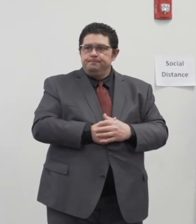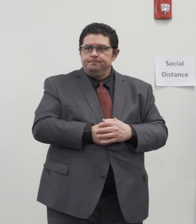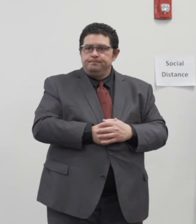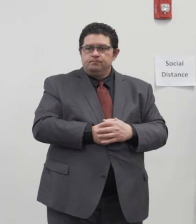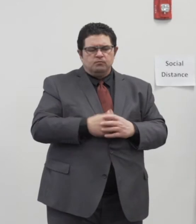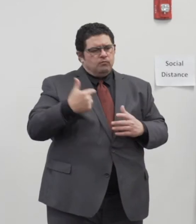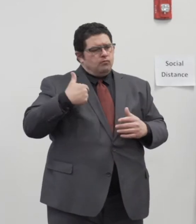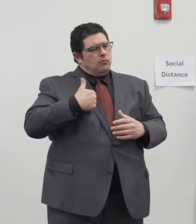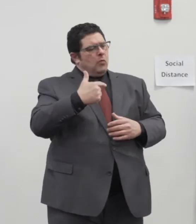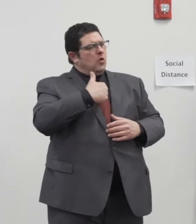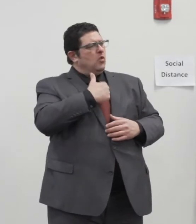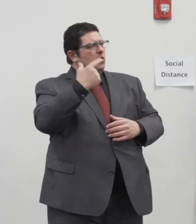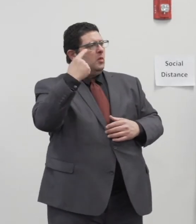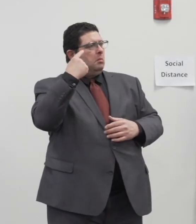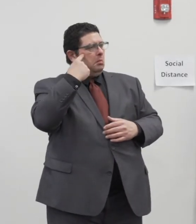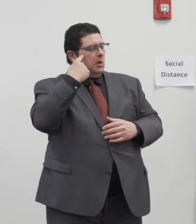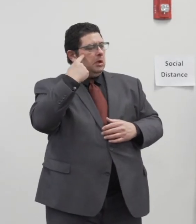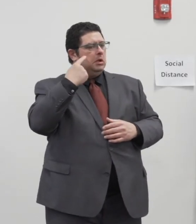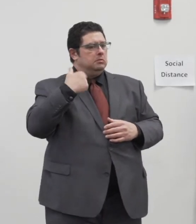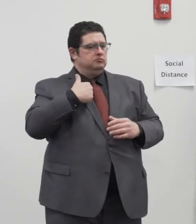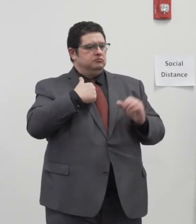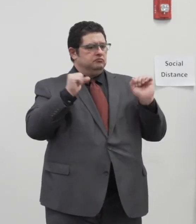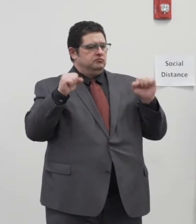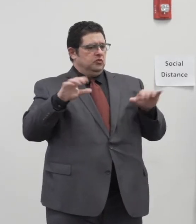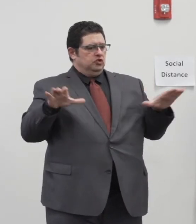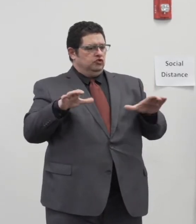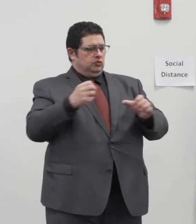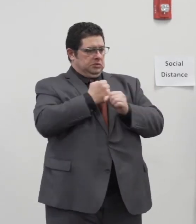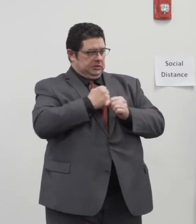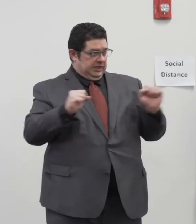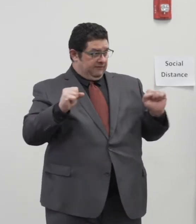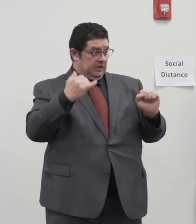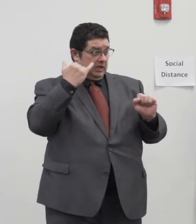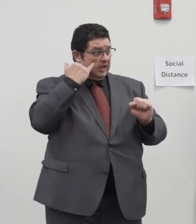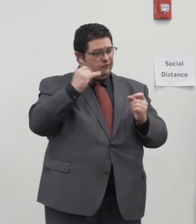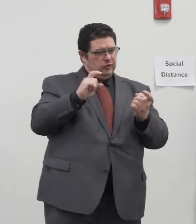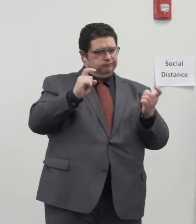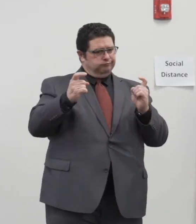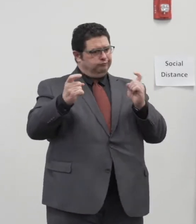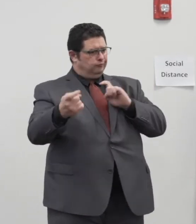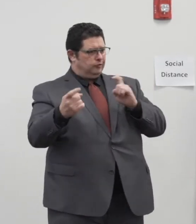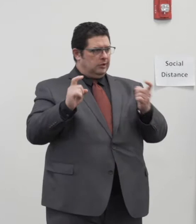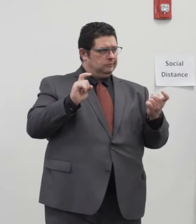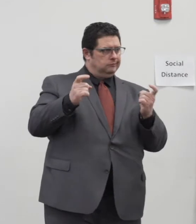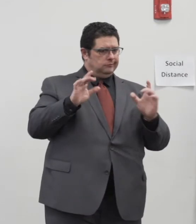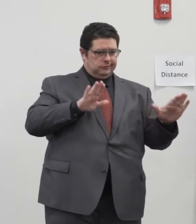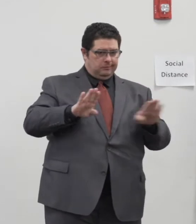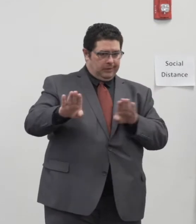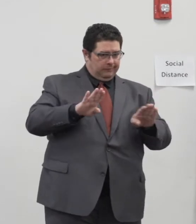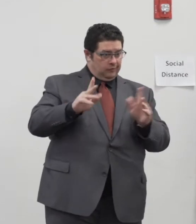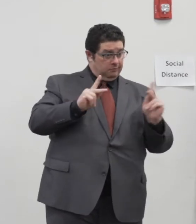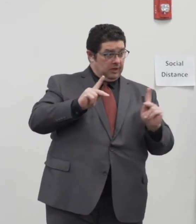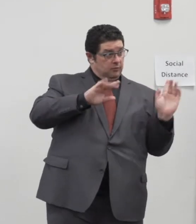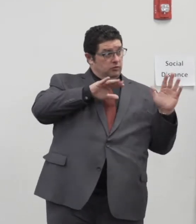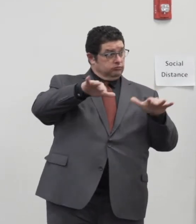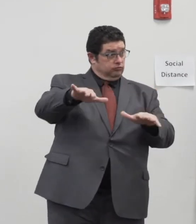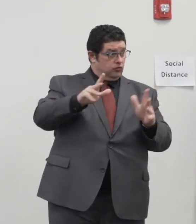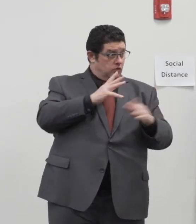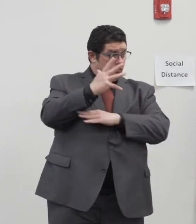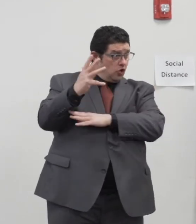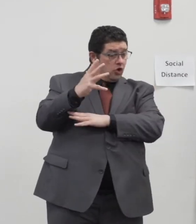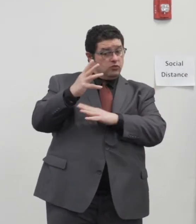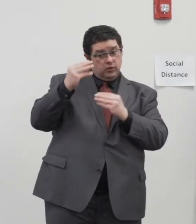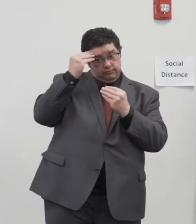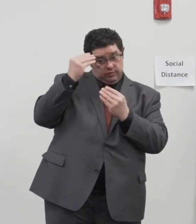We do believe that we can do this safely if we adjust the behavior of people in the park, provide them with instructions